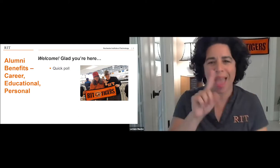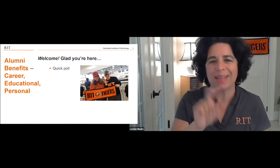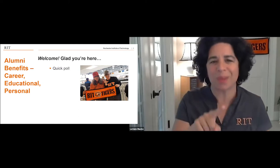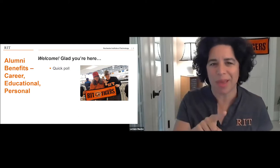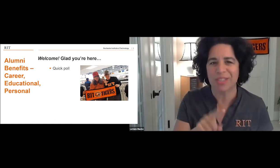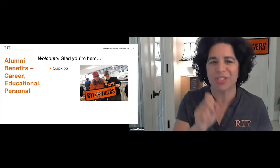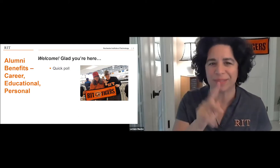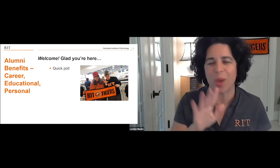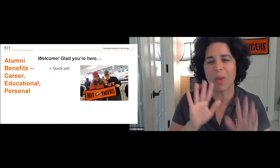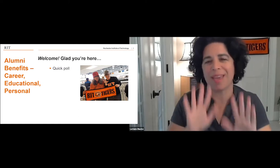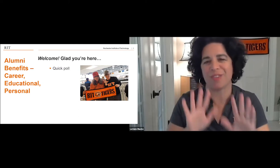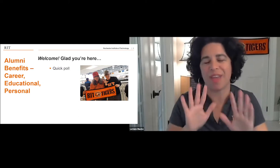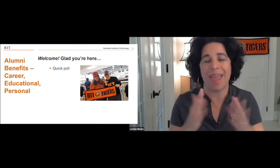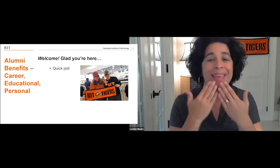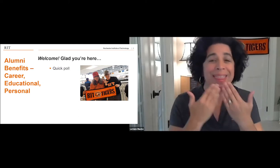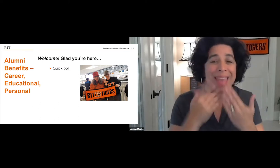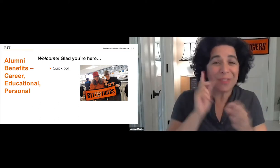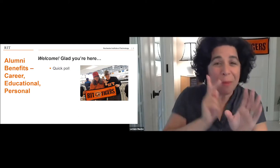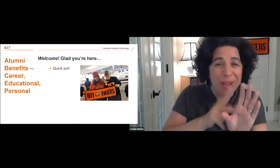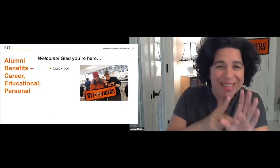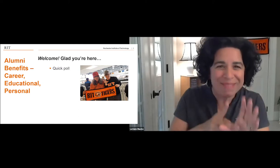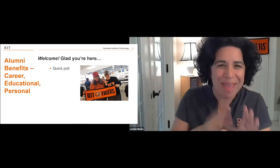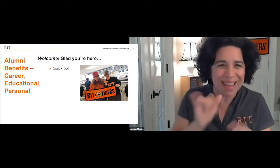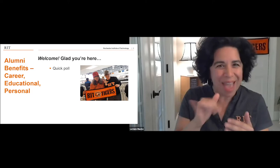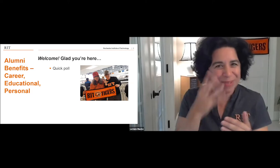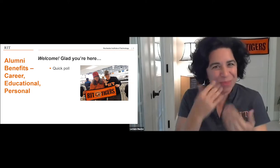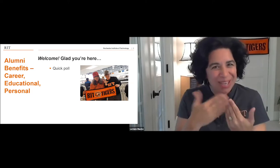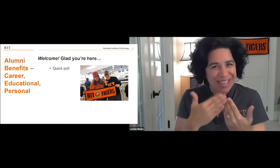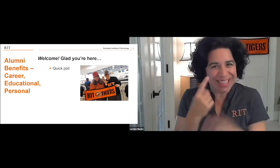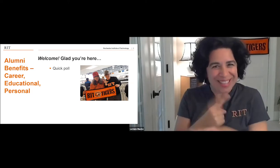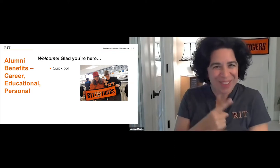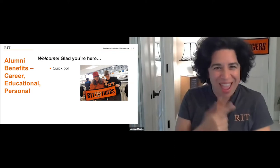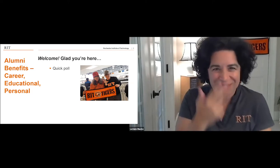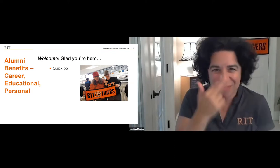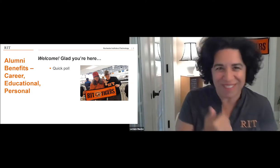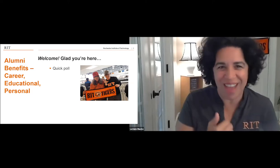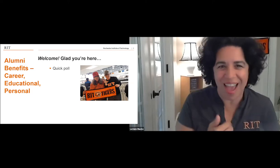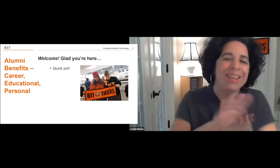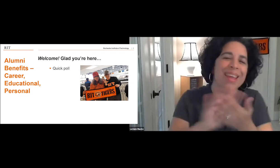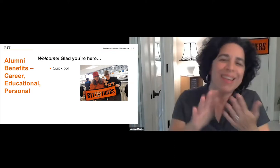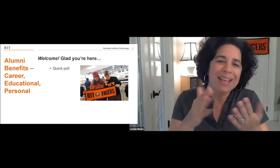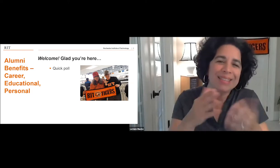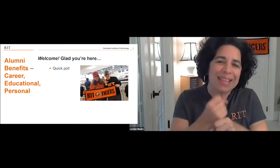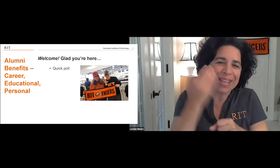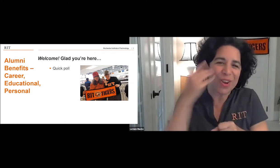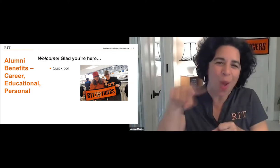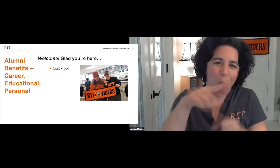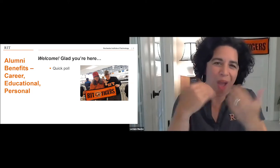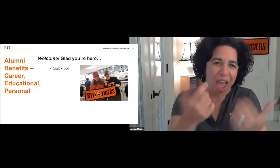Okay. That was the last question. Great. Well, thank you all for participating in the poll. That was pretty easy, right? And